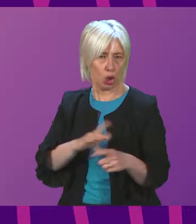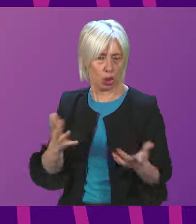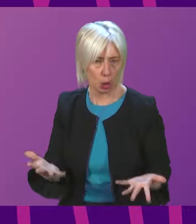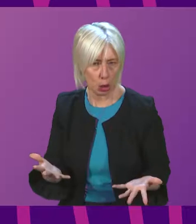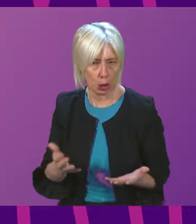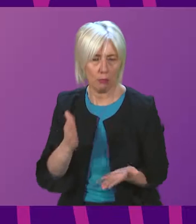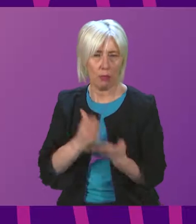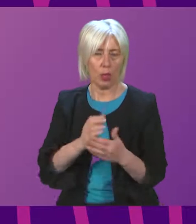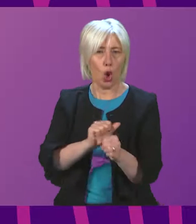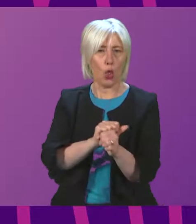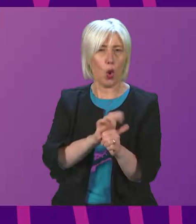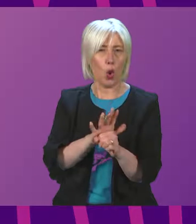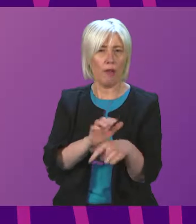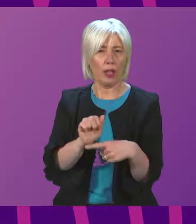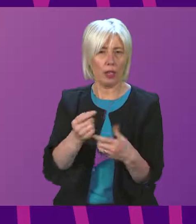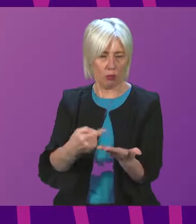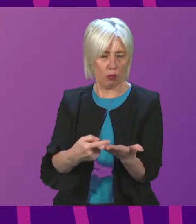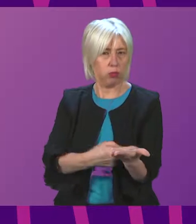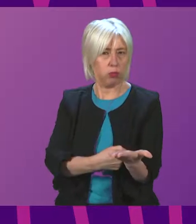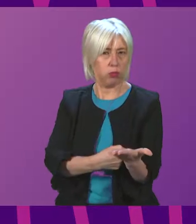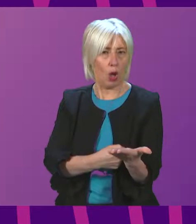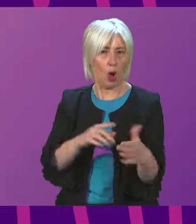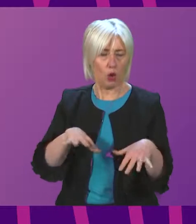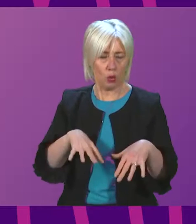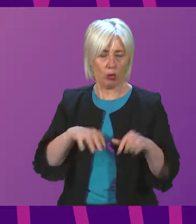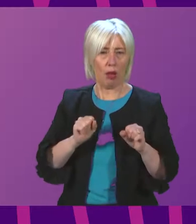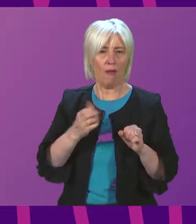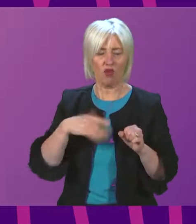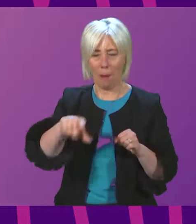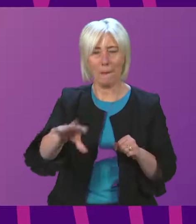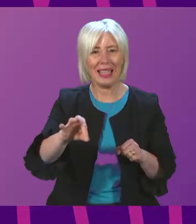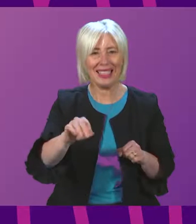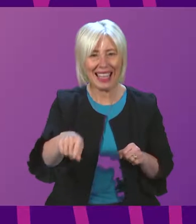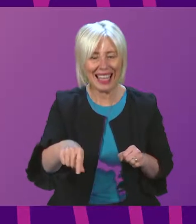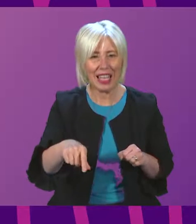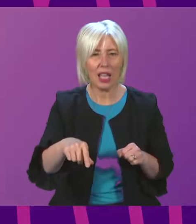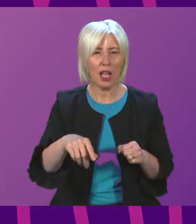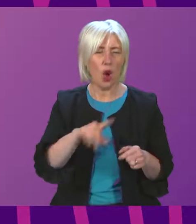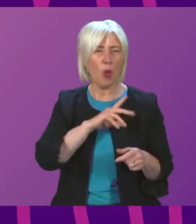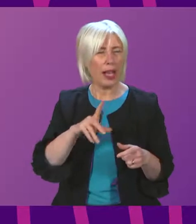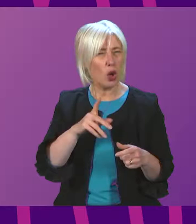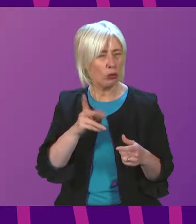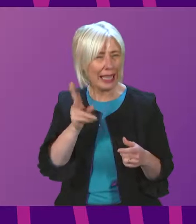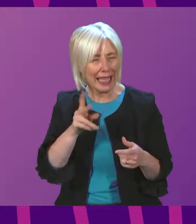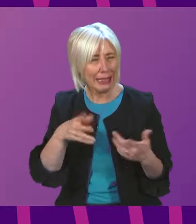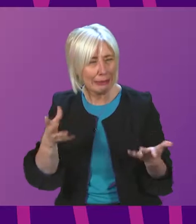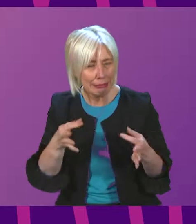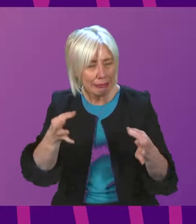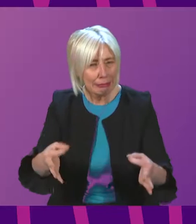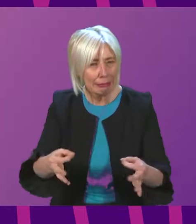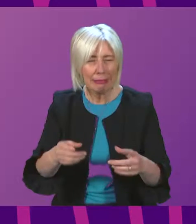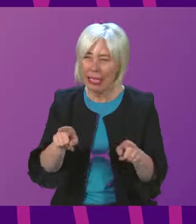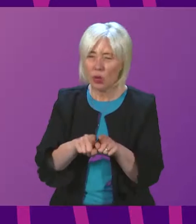actual COVID restrictions are not going to be lifted until Monday, why she hasn't heard that call again? And can I also ask specifically,